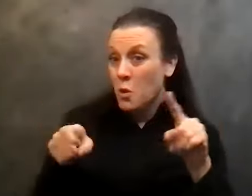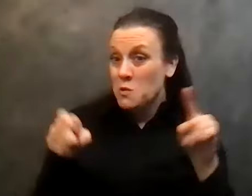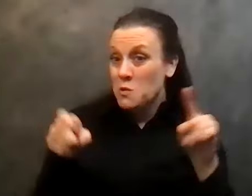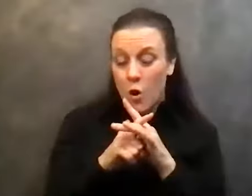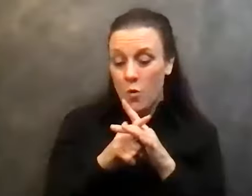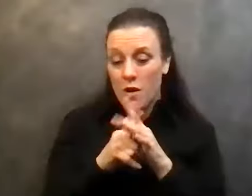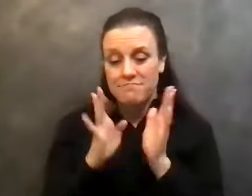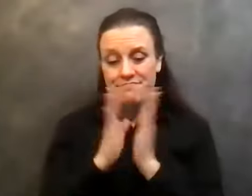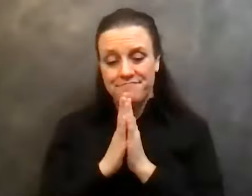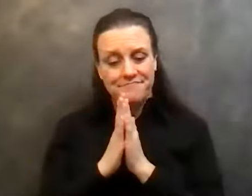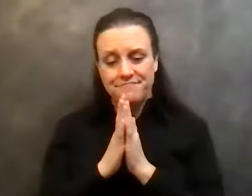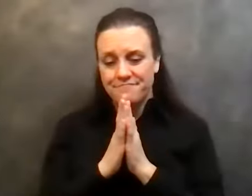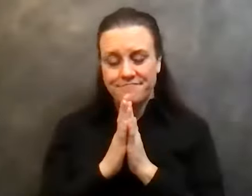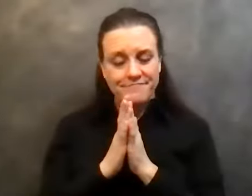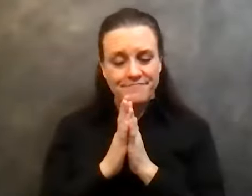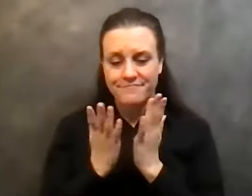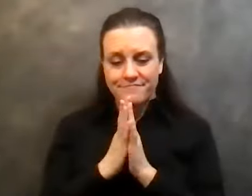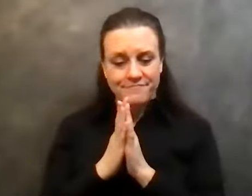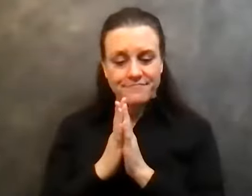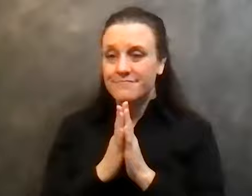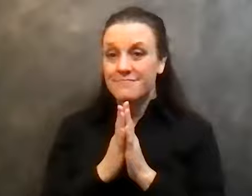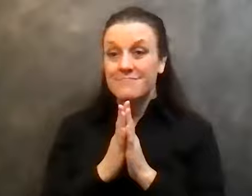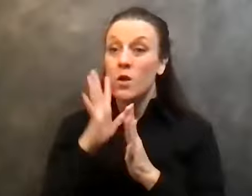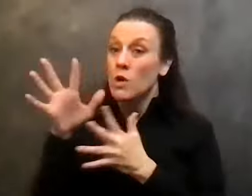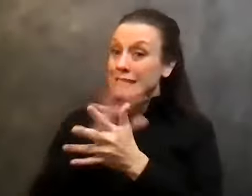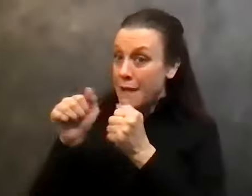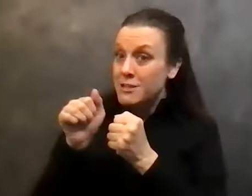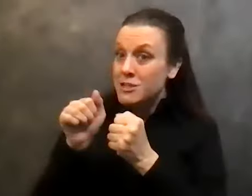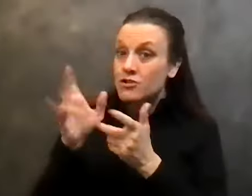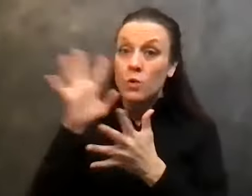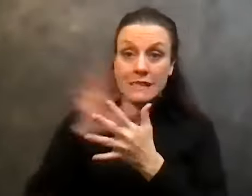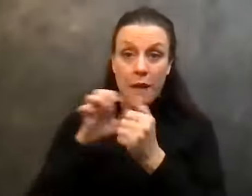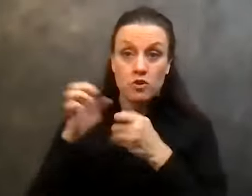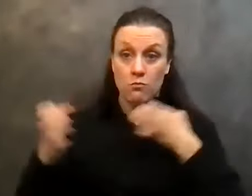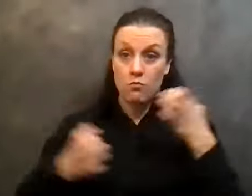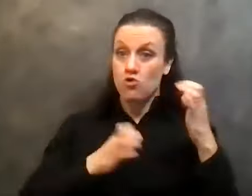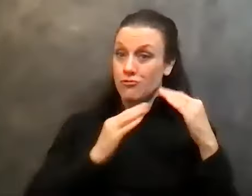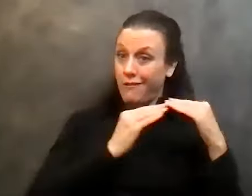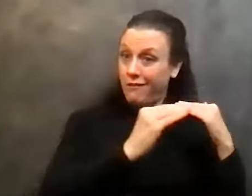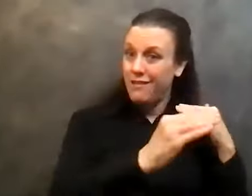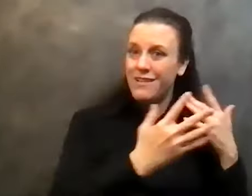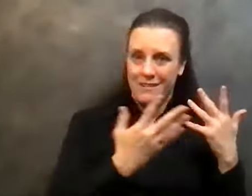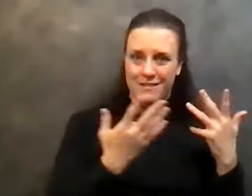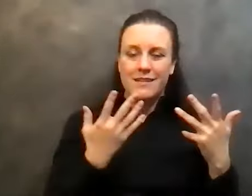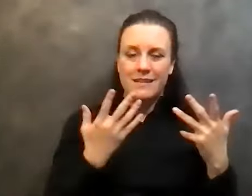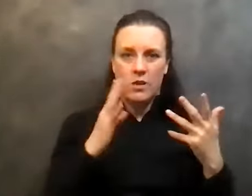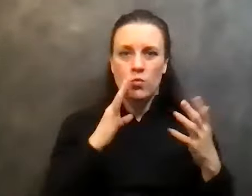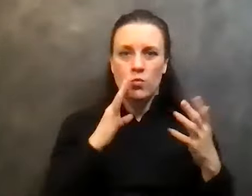you're, you know, it's going to damage, it's going to damage your emotional condition. It's going to damage your spirit an inch at a time.